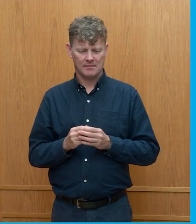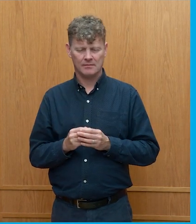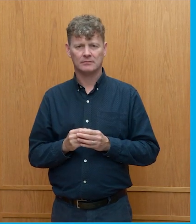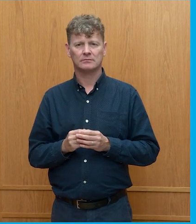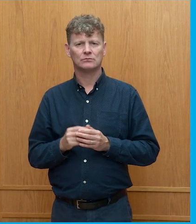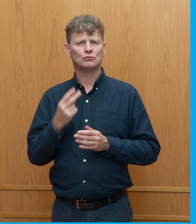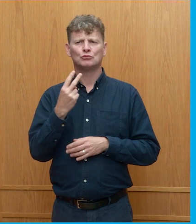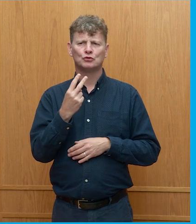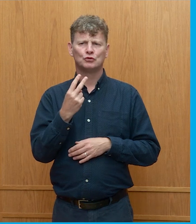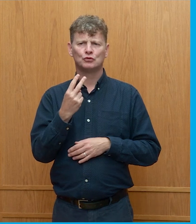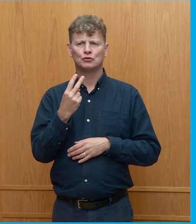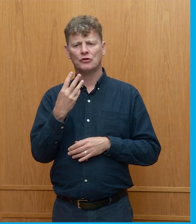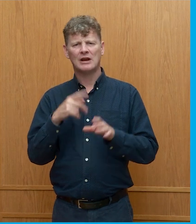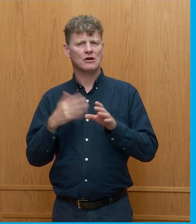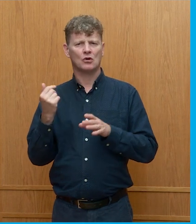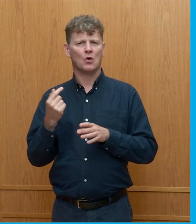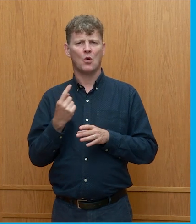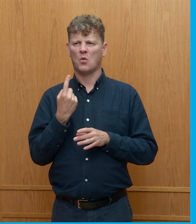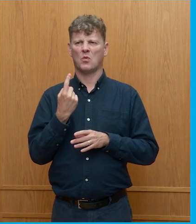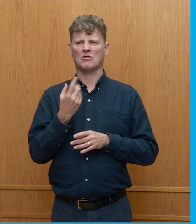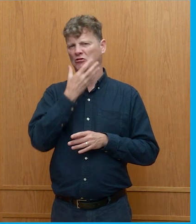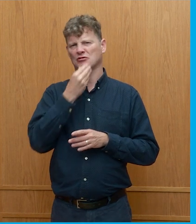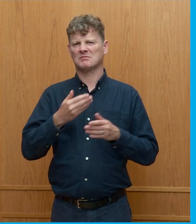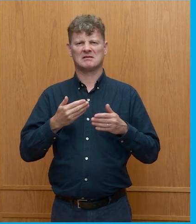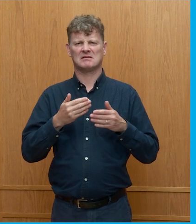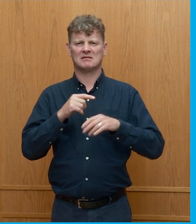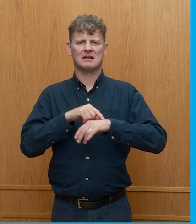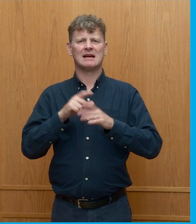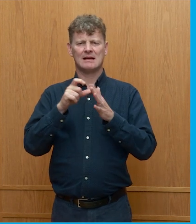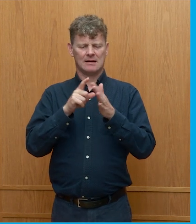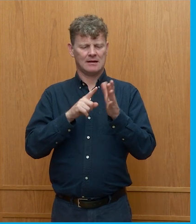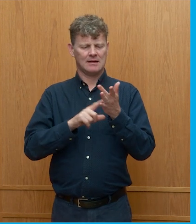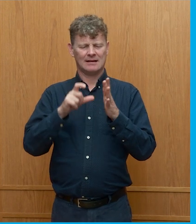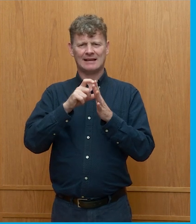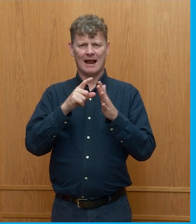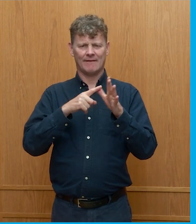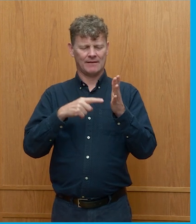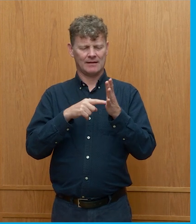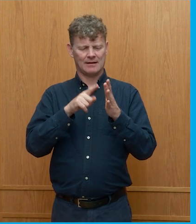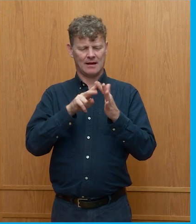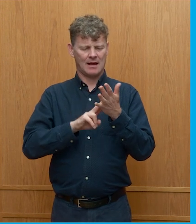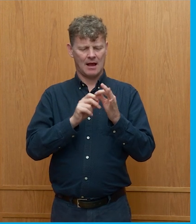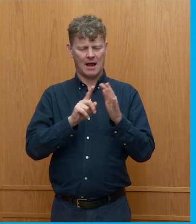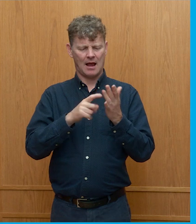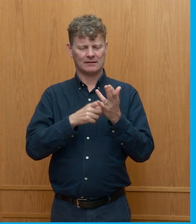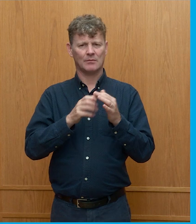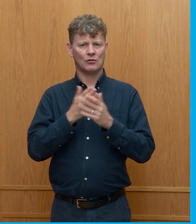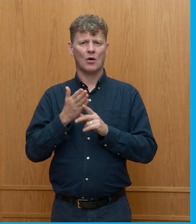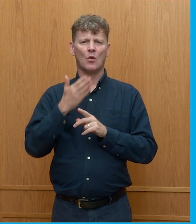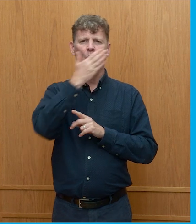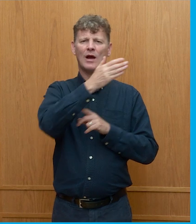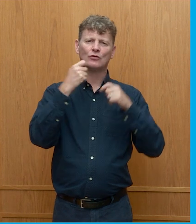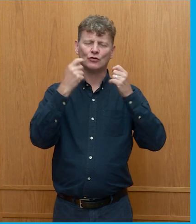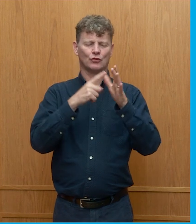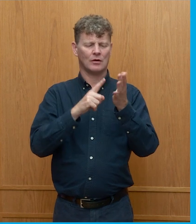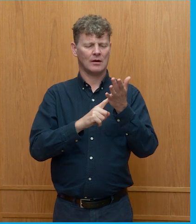two or three years ago one Christmas, David Attenborough took a went off to Alaska and took a piece of permafrost on the end of a